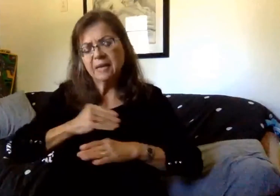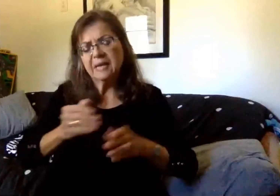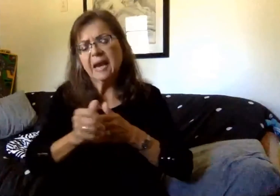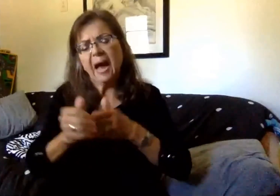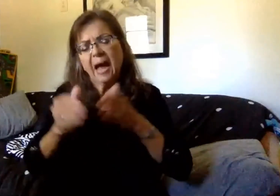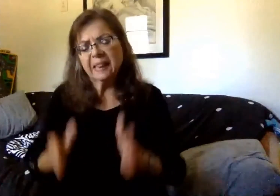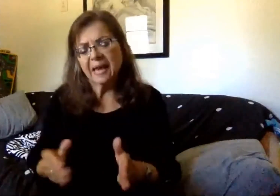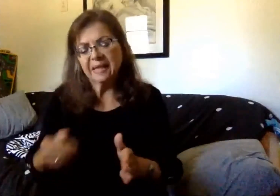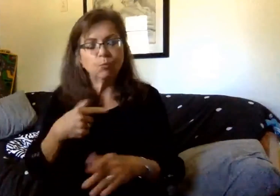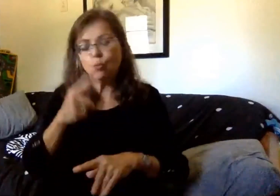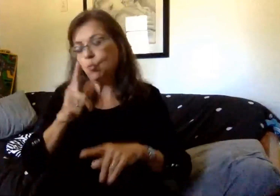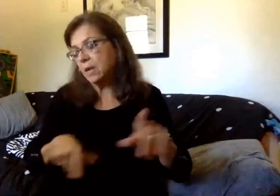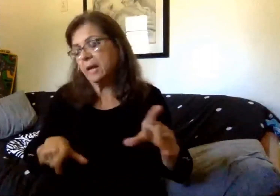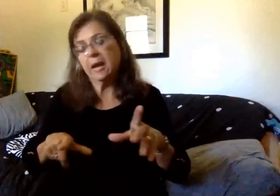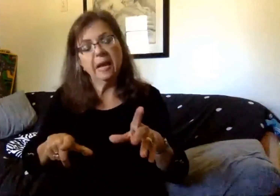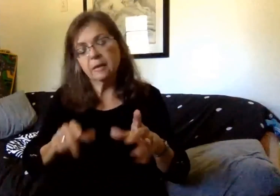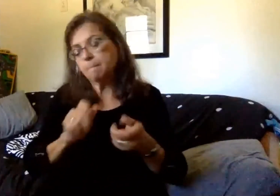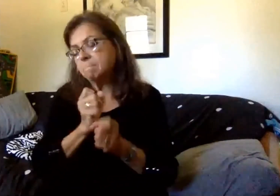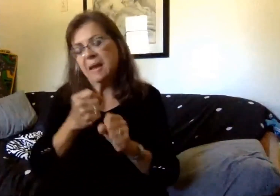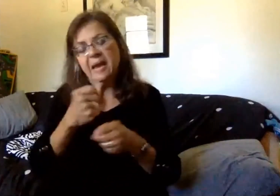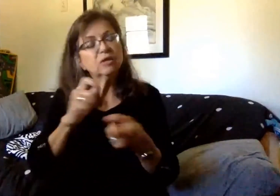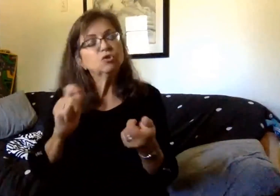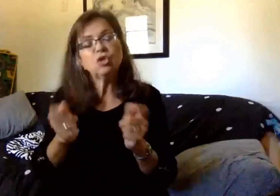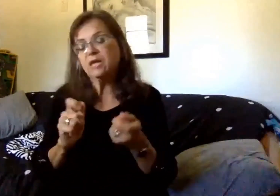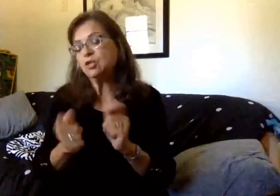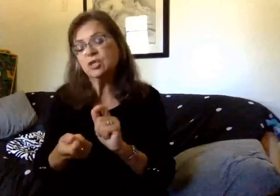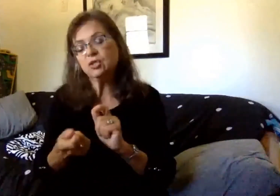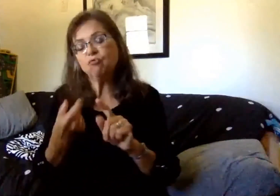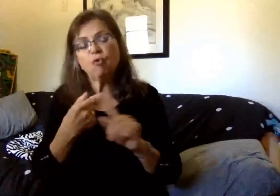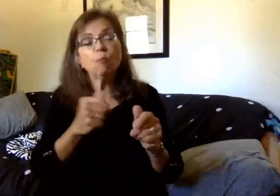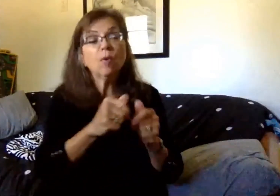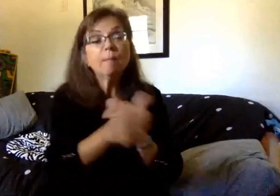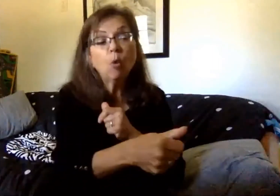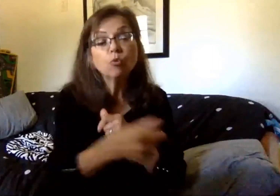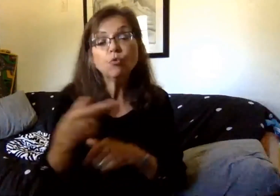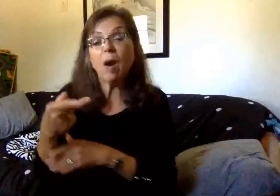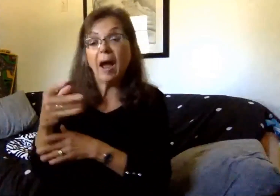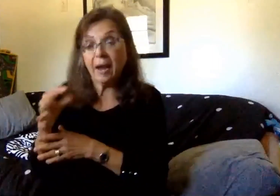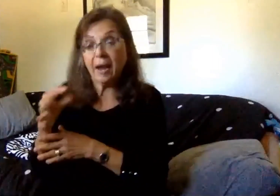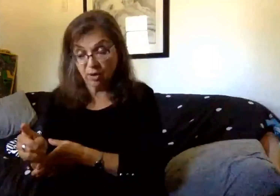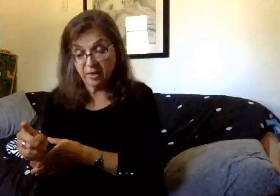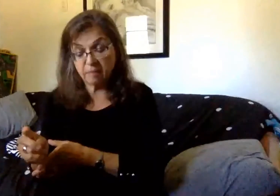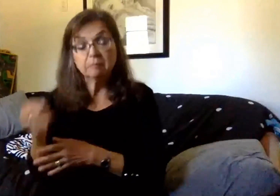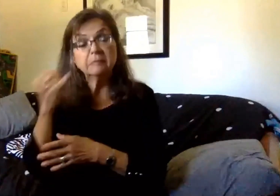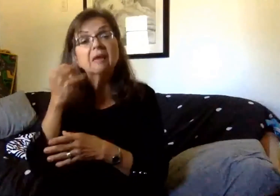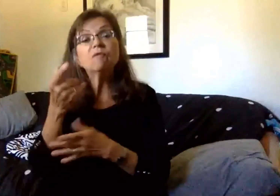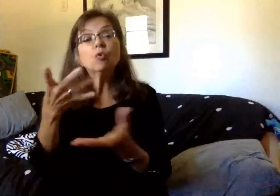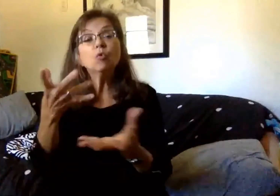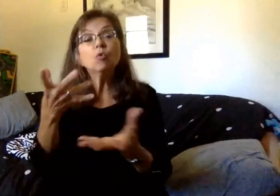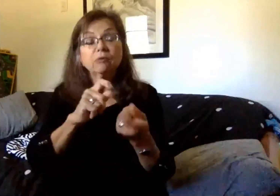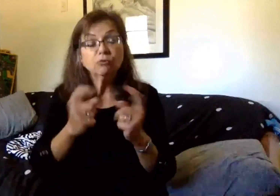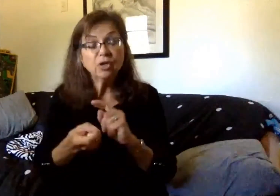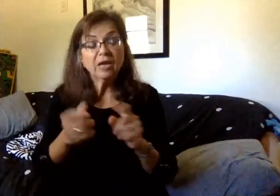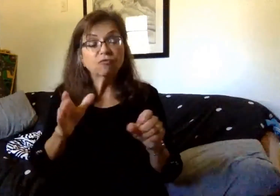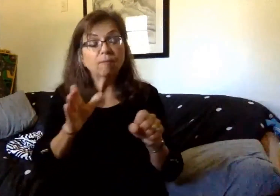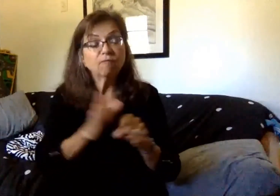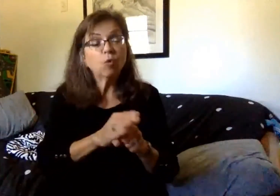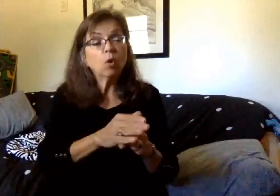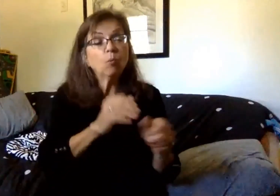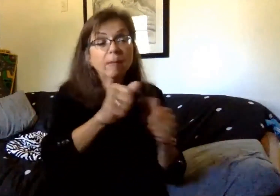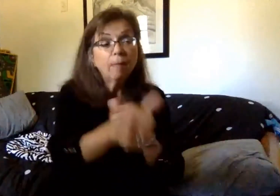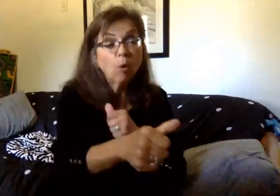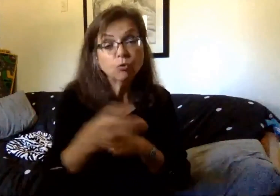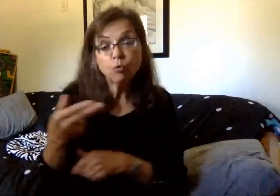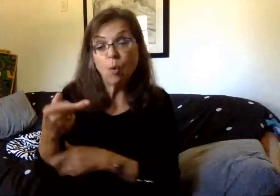honor changes from remote to hybrid. For those requests to go from full remote to hybrid and